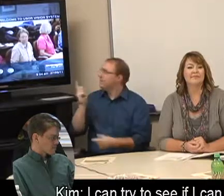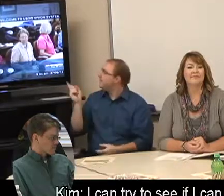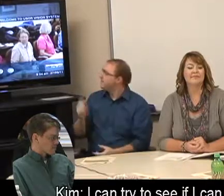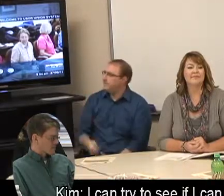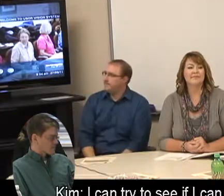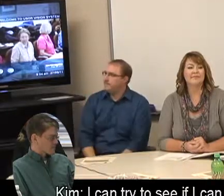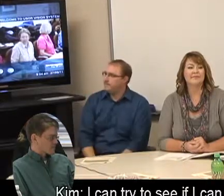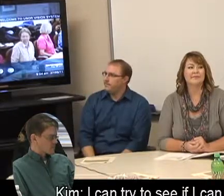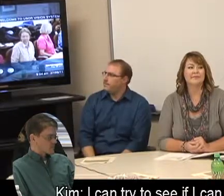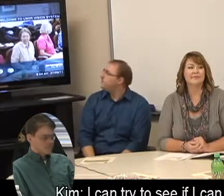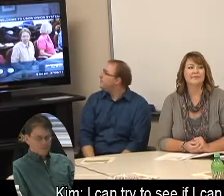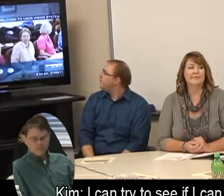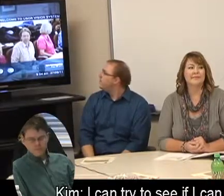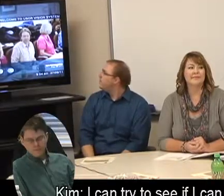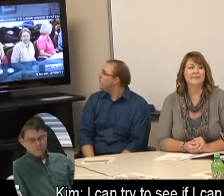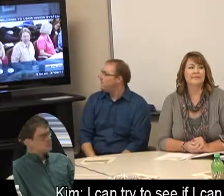get him.